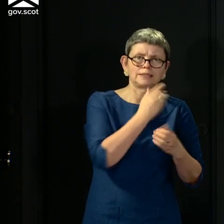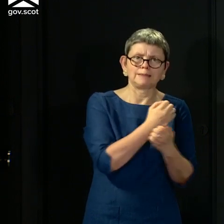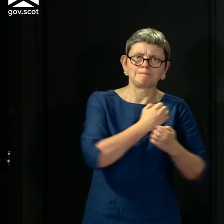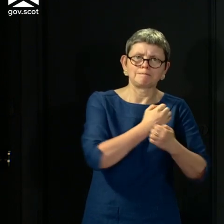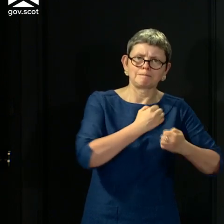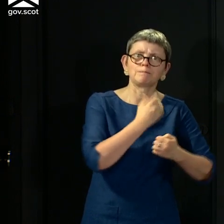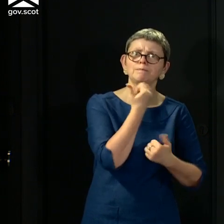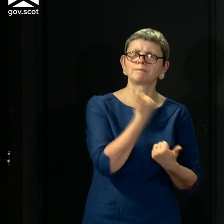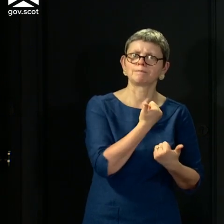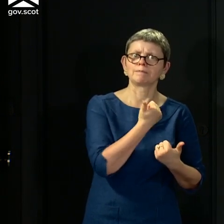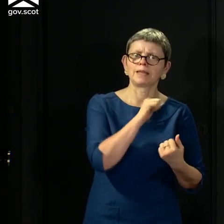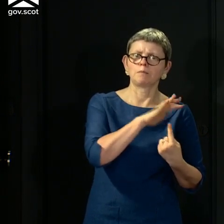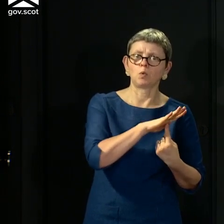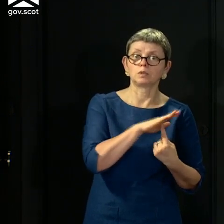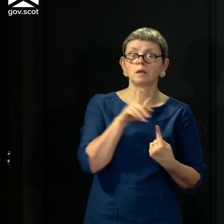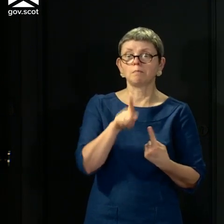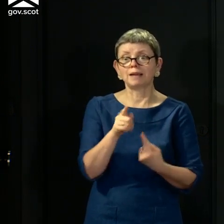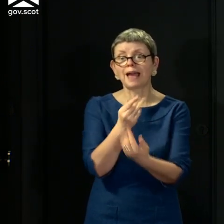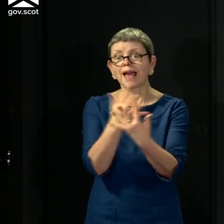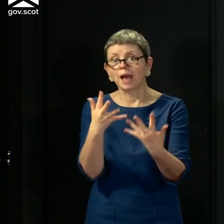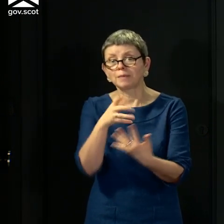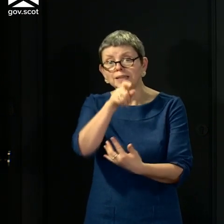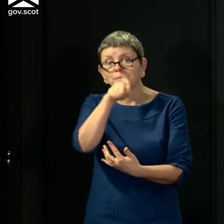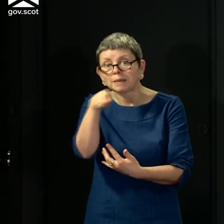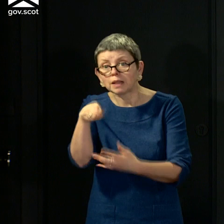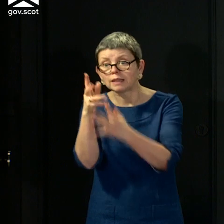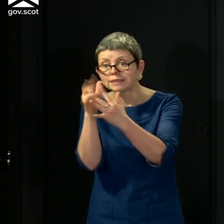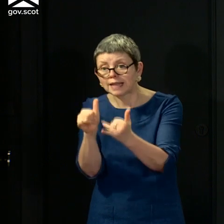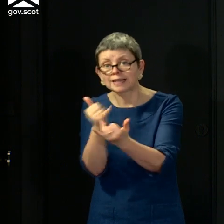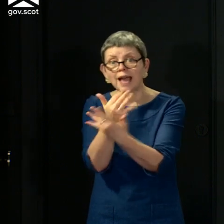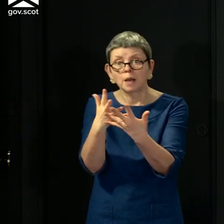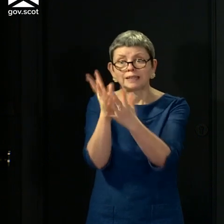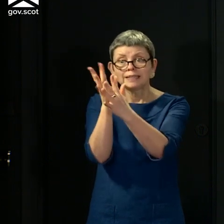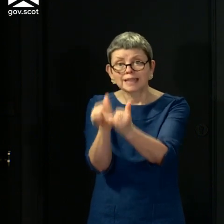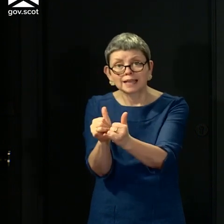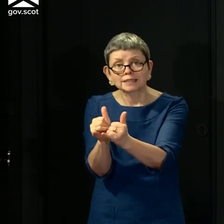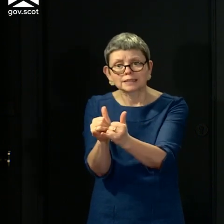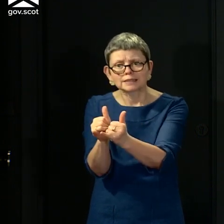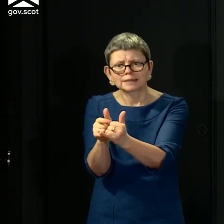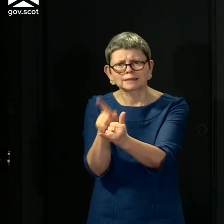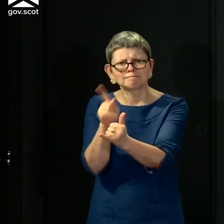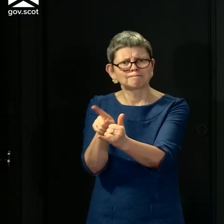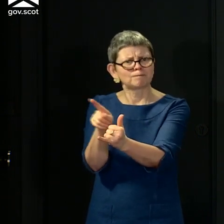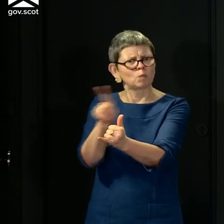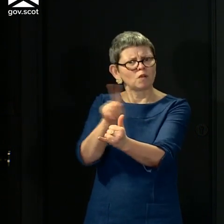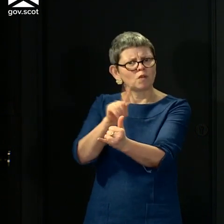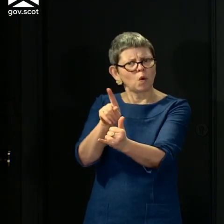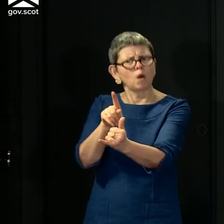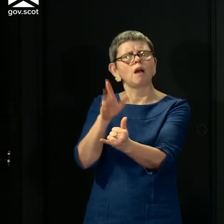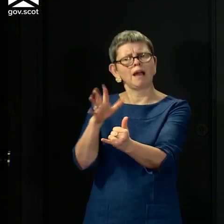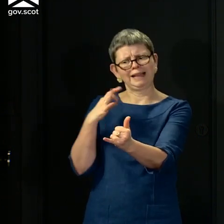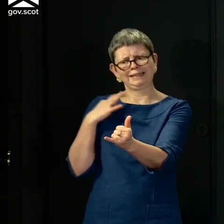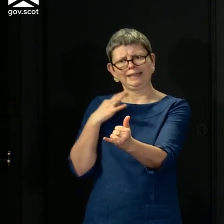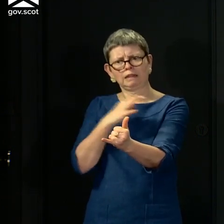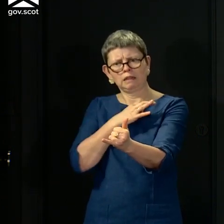to people who are tested and the number of tests that you actually do, that really has to be clinically driven. What is it we're trying to get